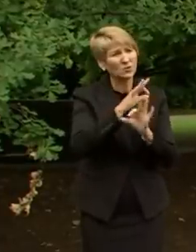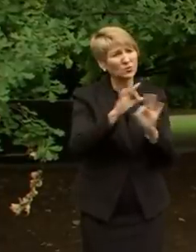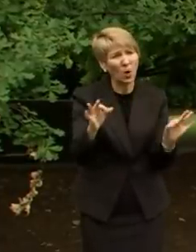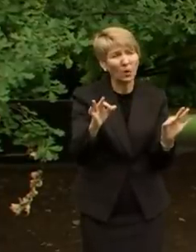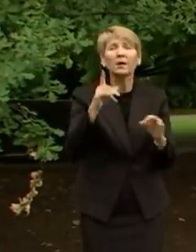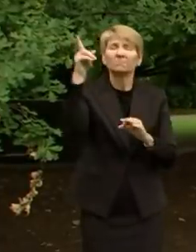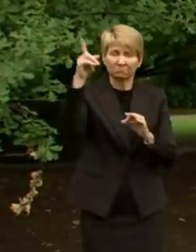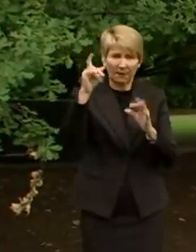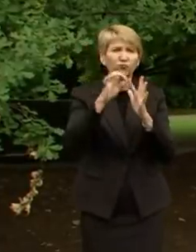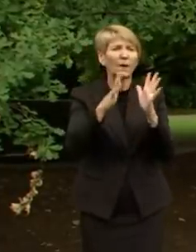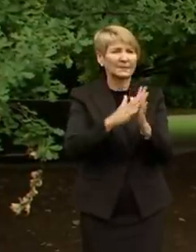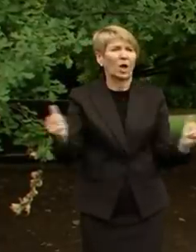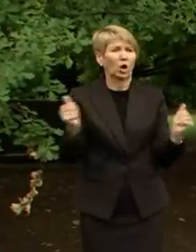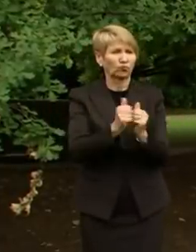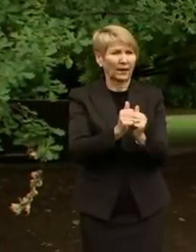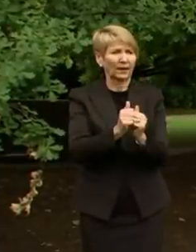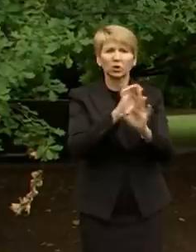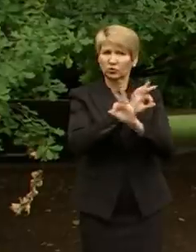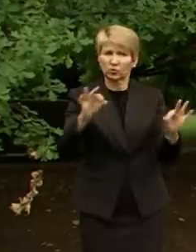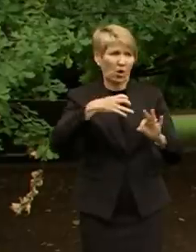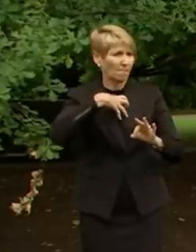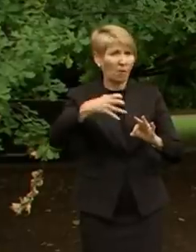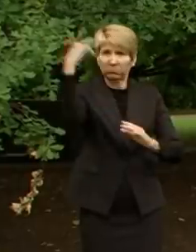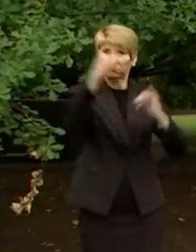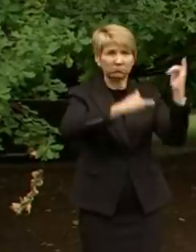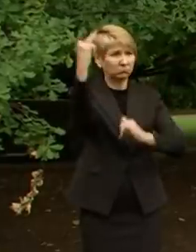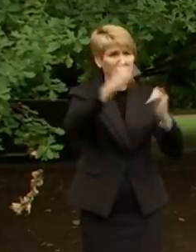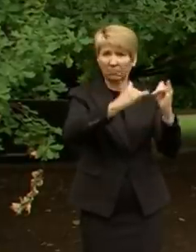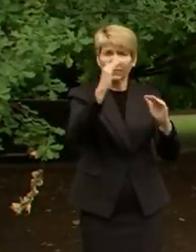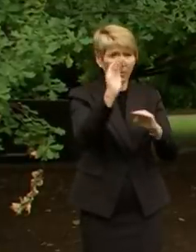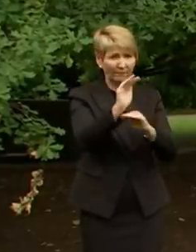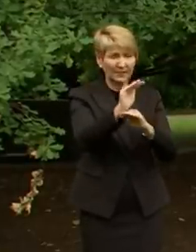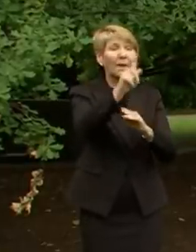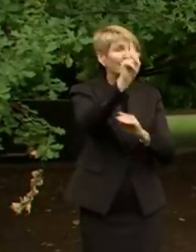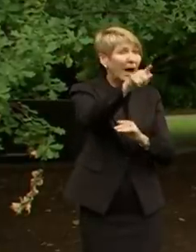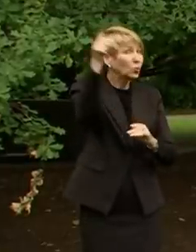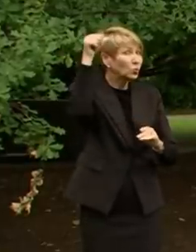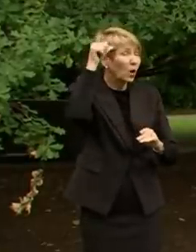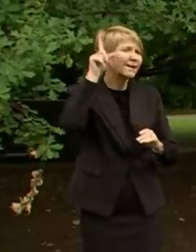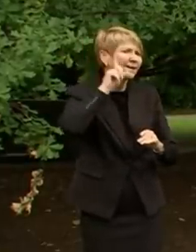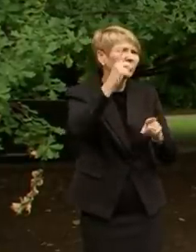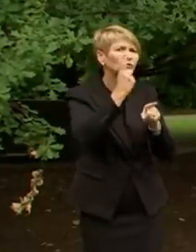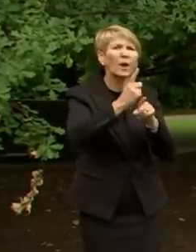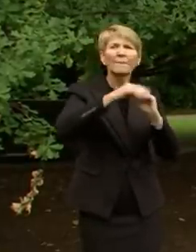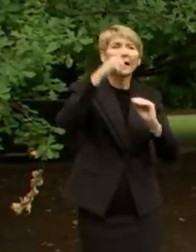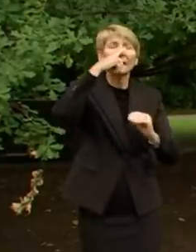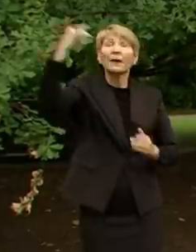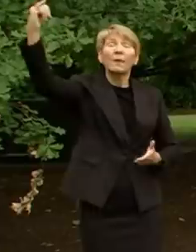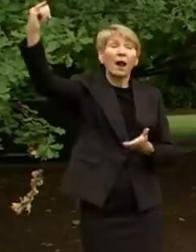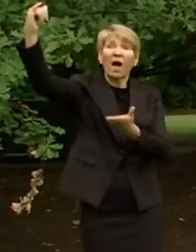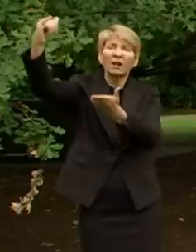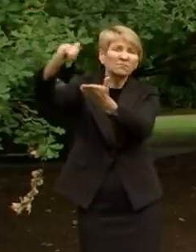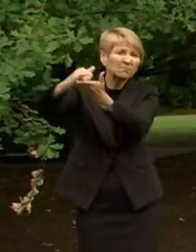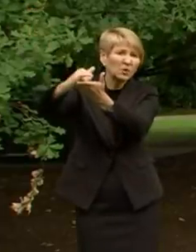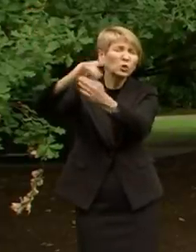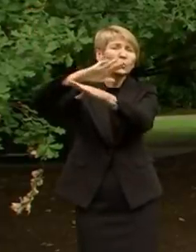already well and truly on their way to coming home. They may be in transit. They may have stopped in Singapore, for instance, or